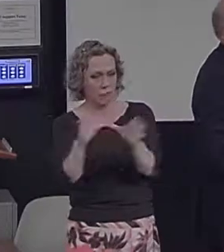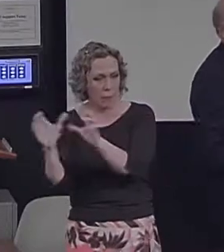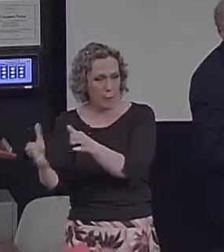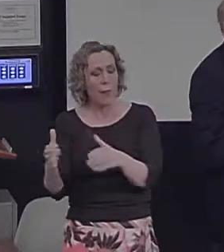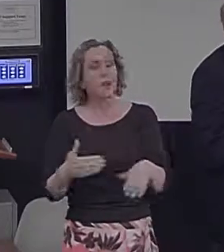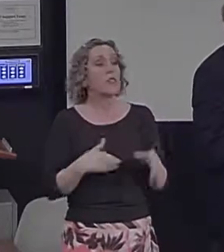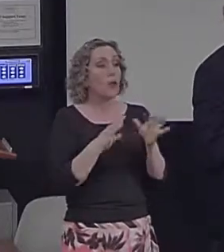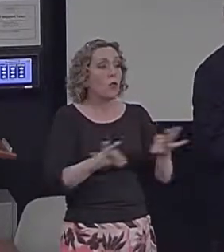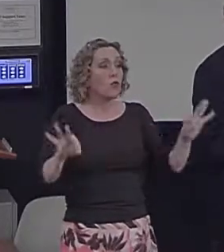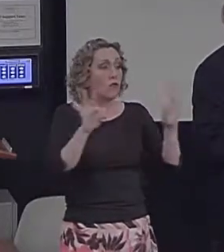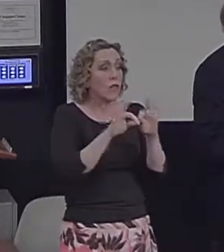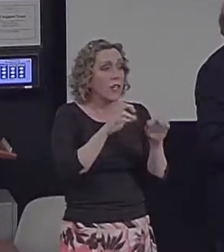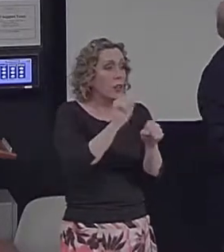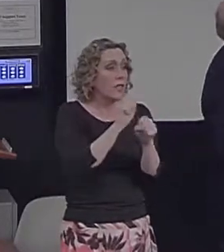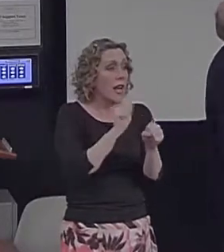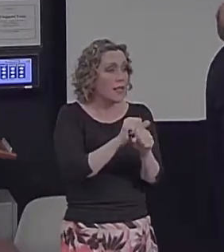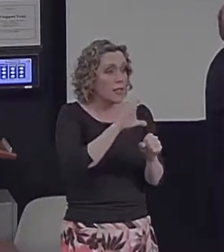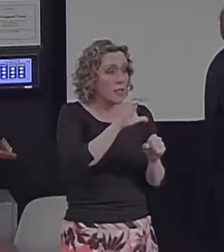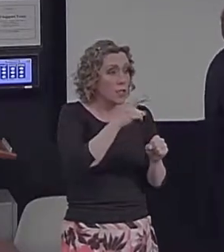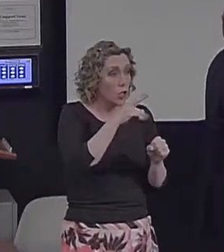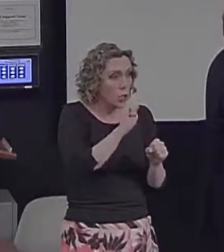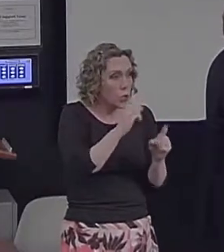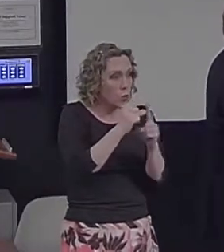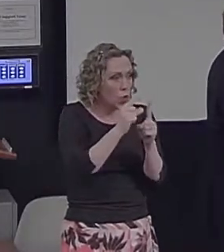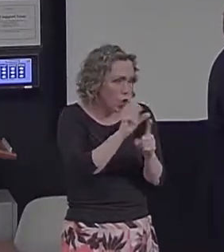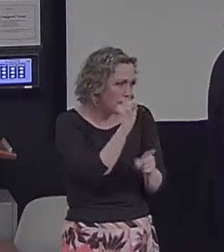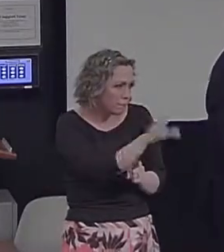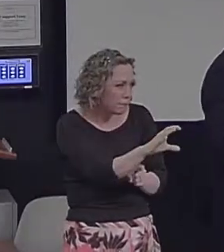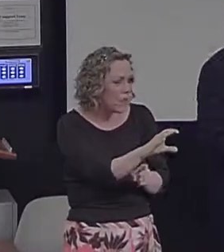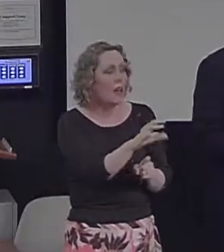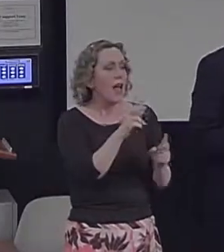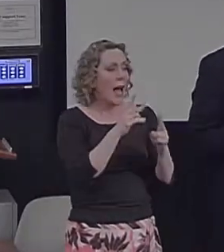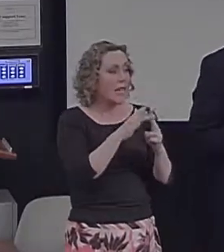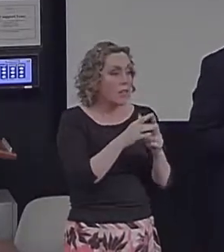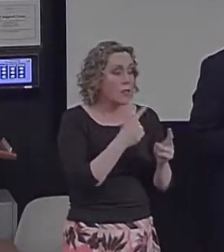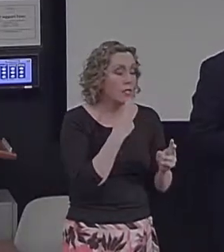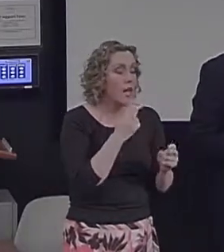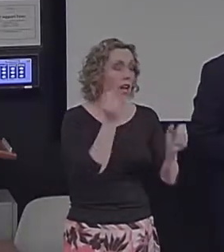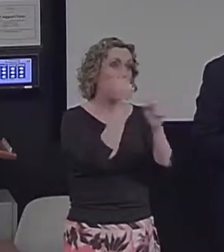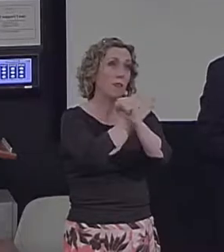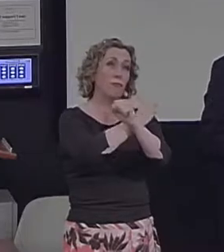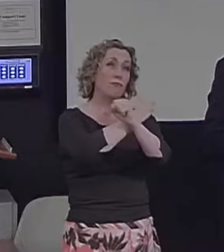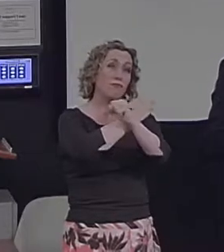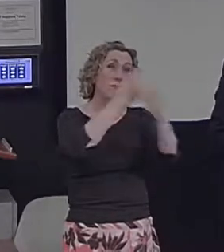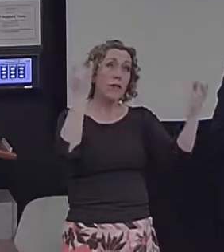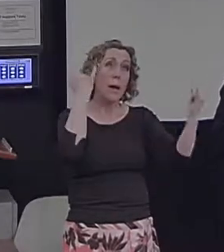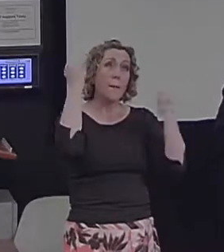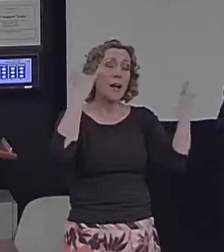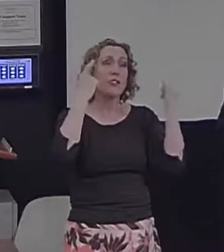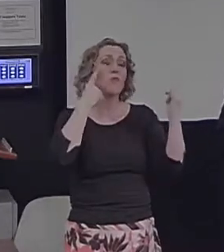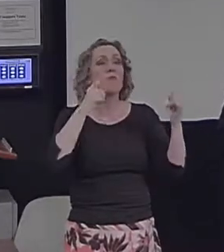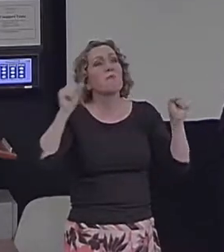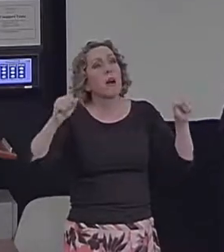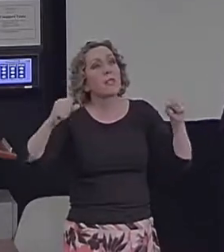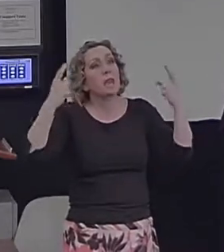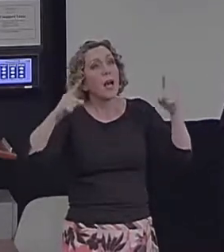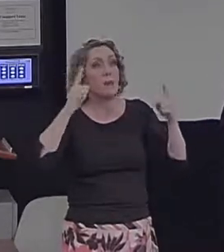get a keyword and they would either imagine a future experience, something that could plausibly happen to them within the next five